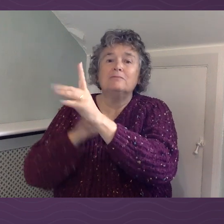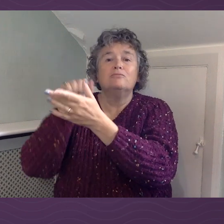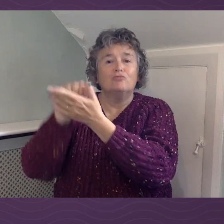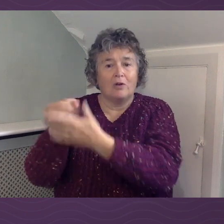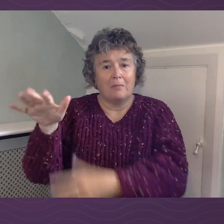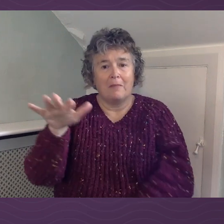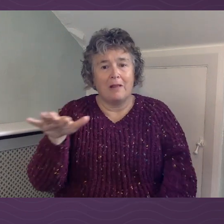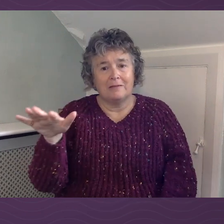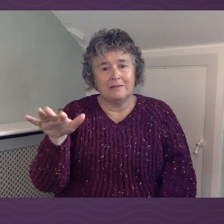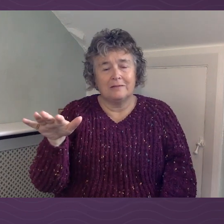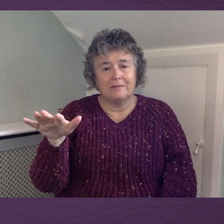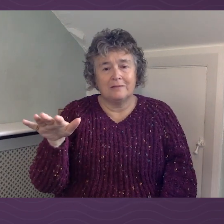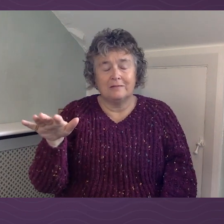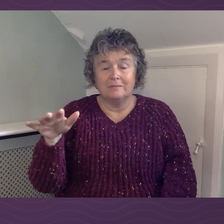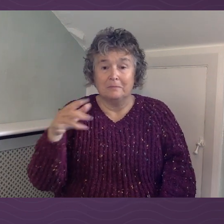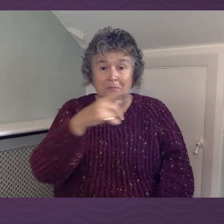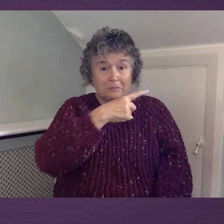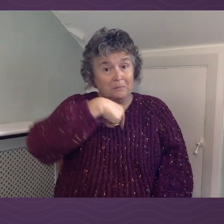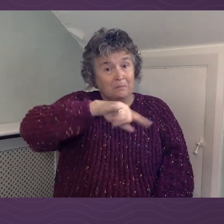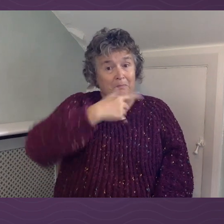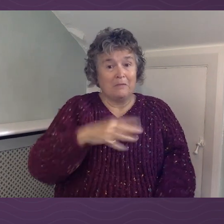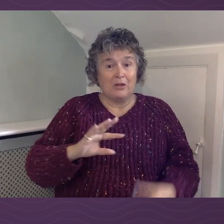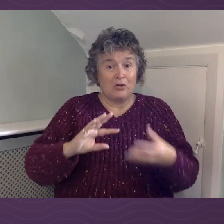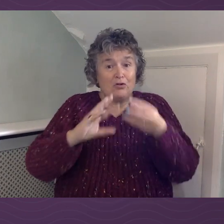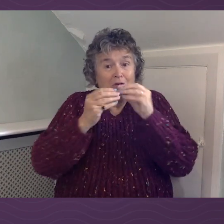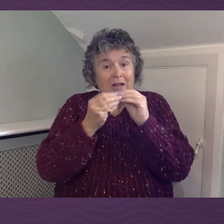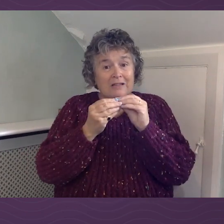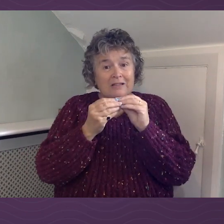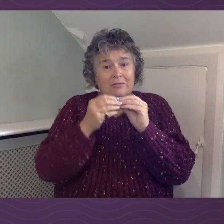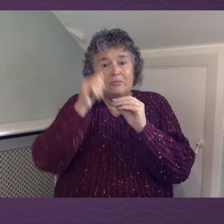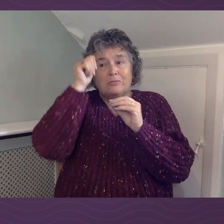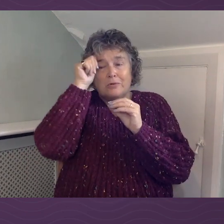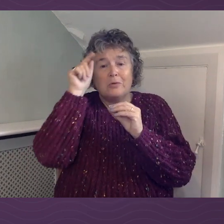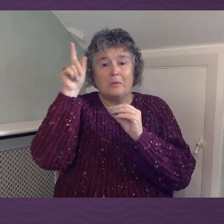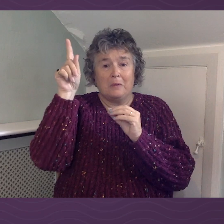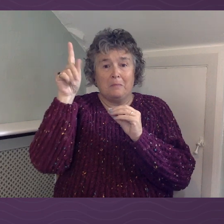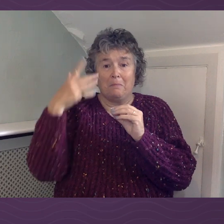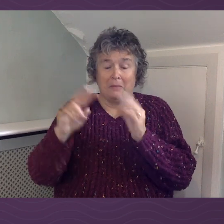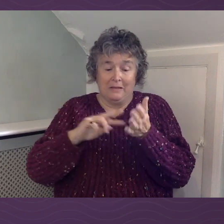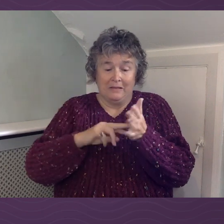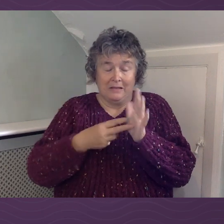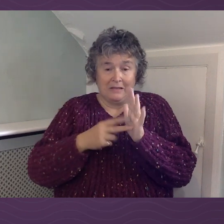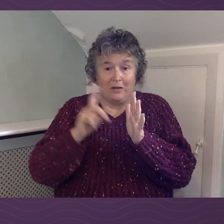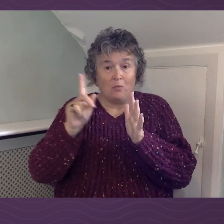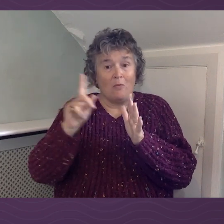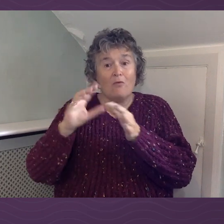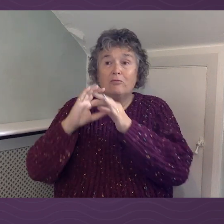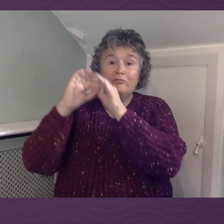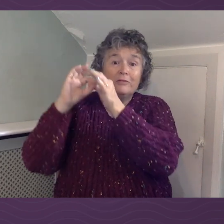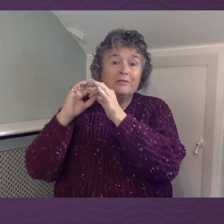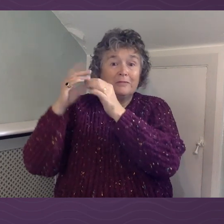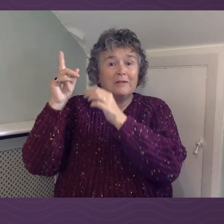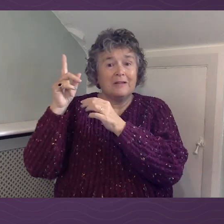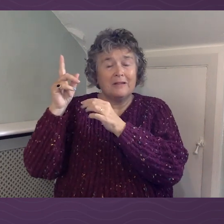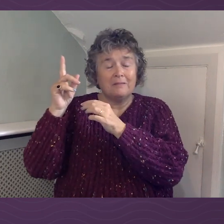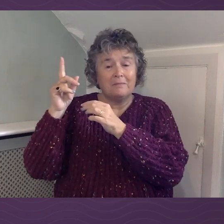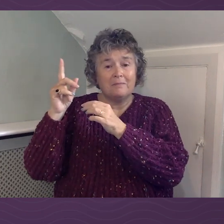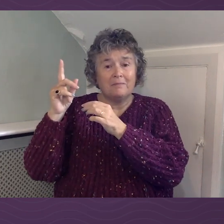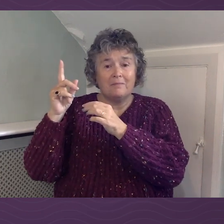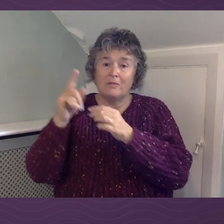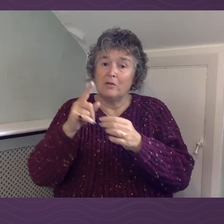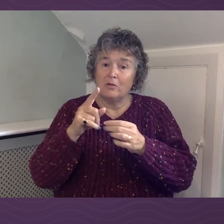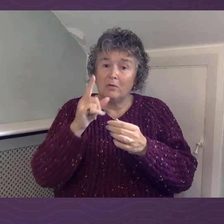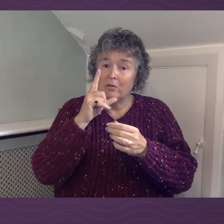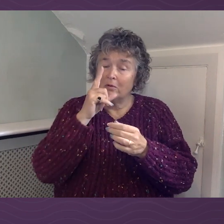be. We were made to know God. We were designed to have a relationship with God. You cannot be